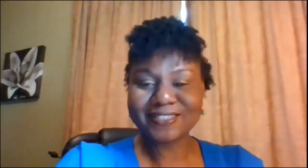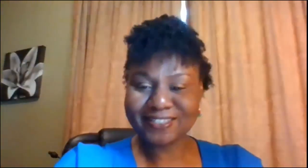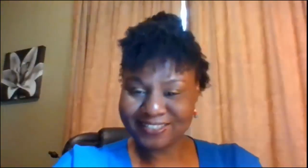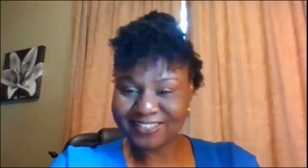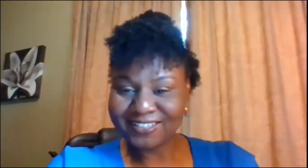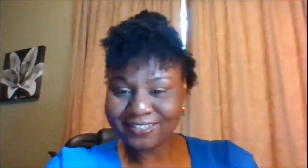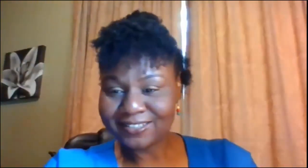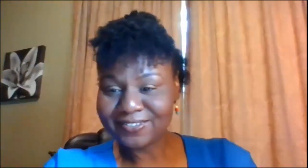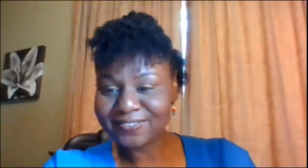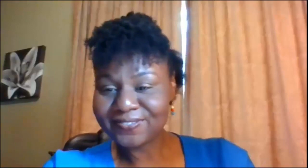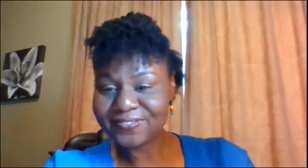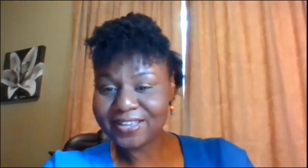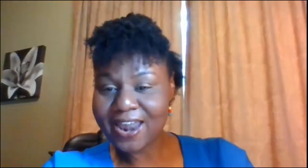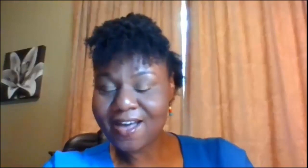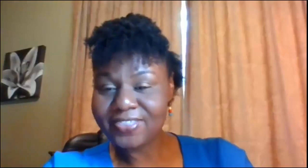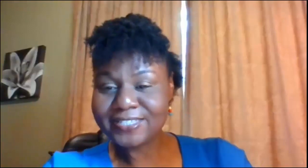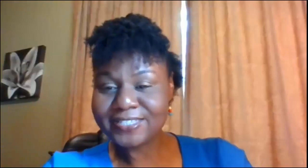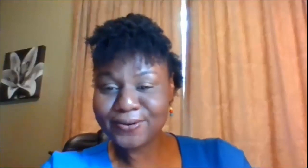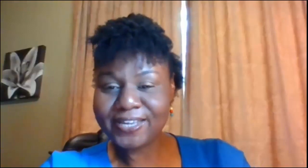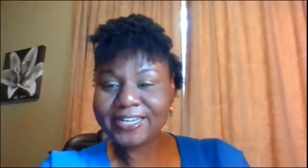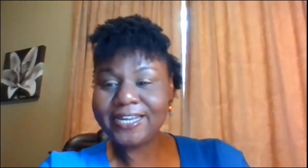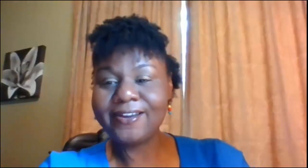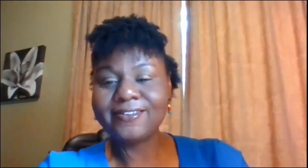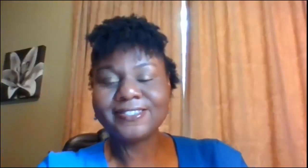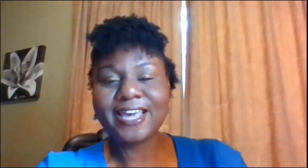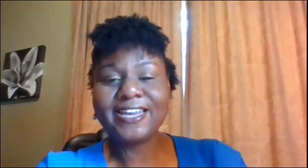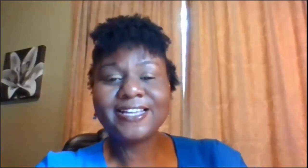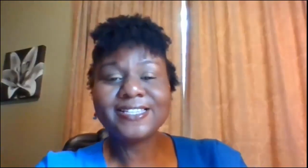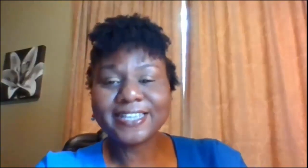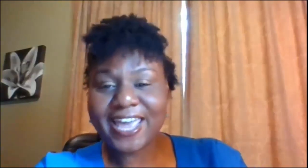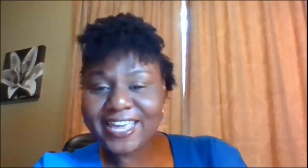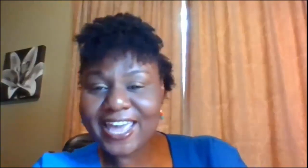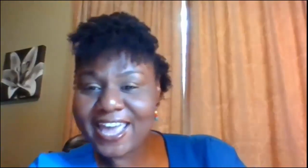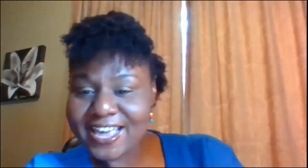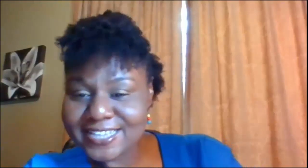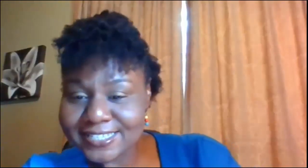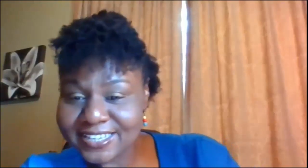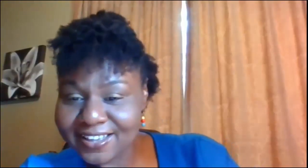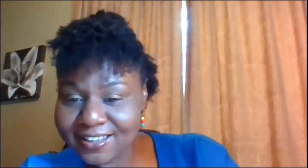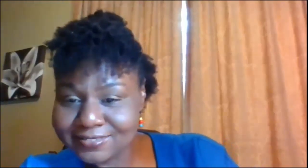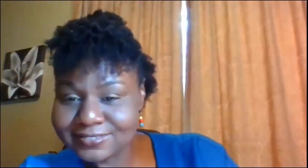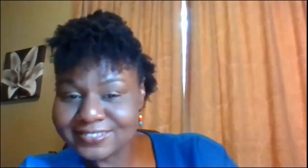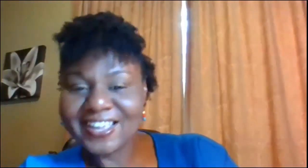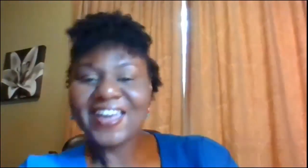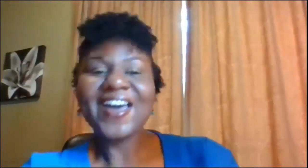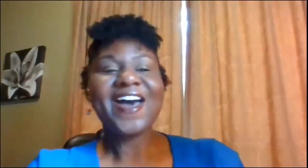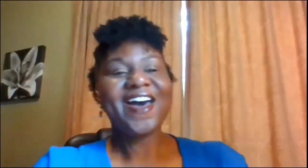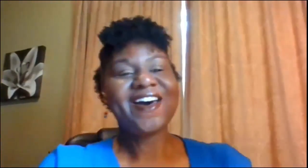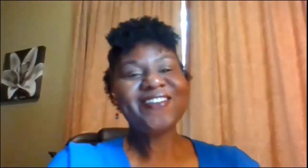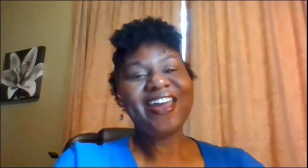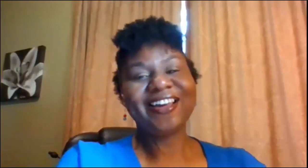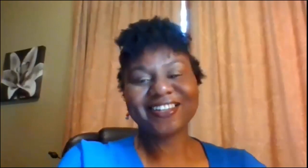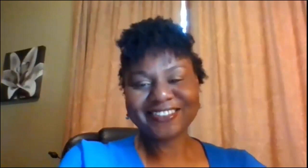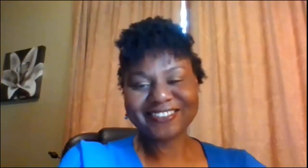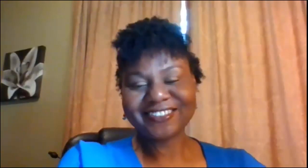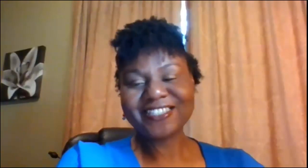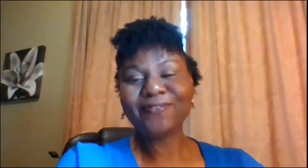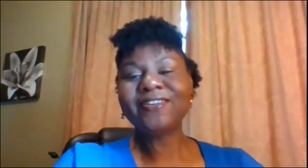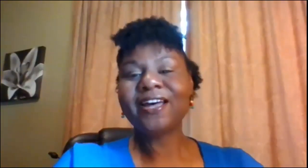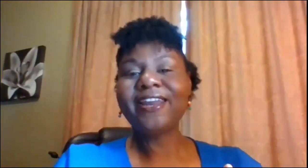got all these Greek in here zetas and AKAs I see y'all all right so we've done